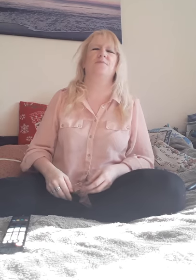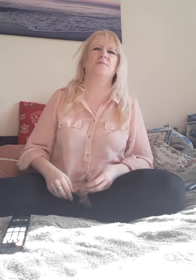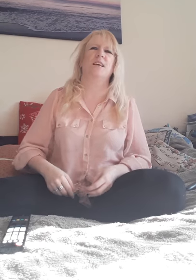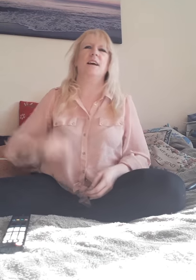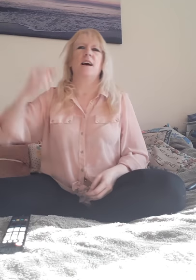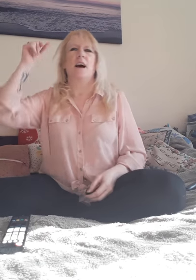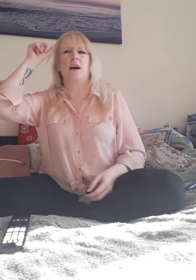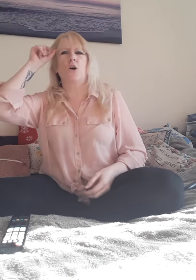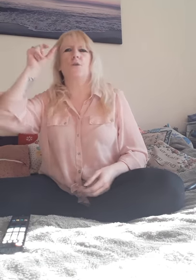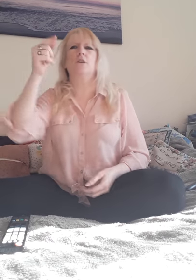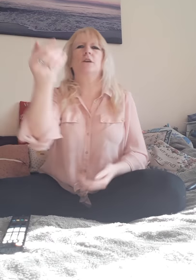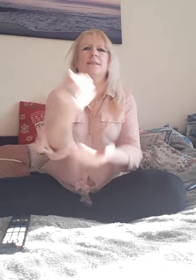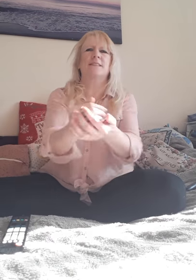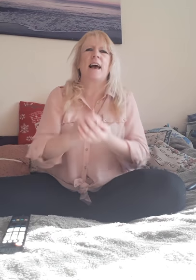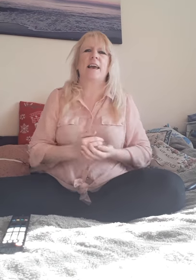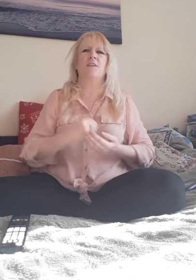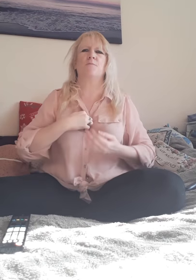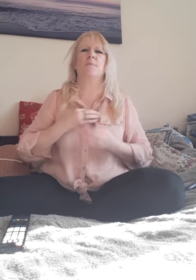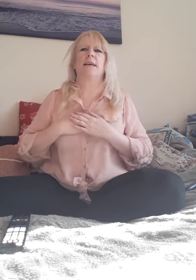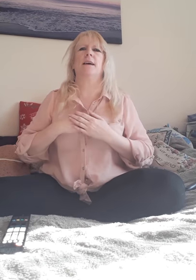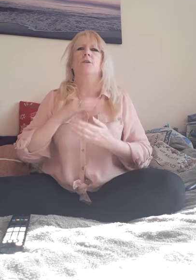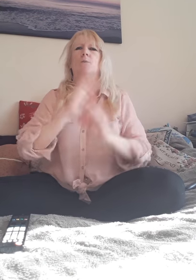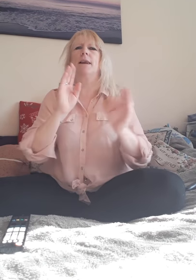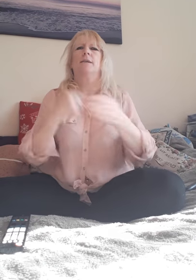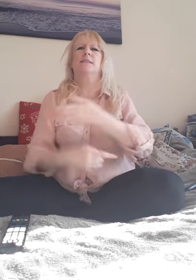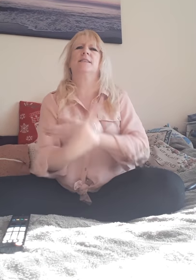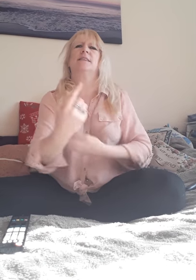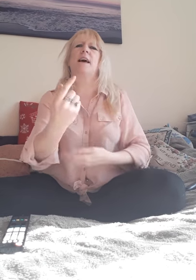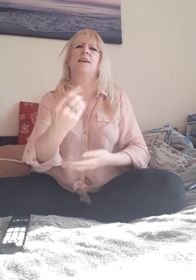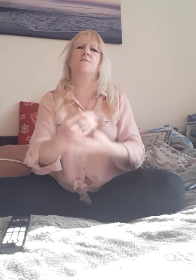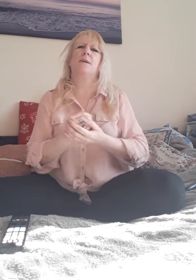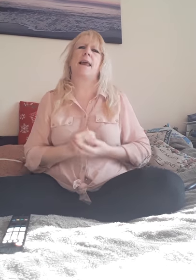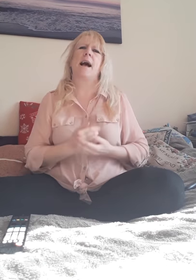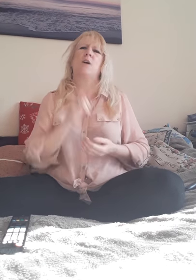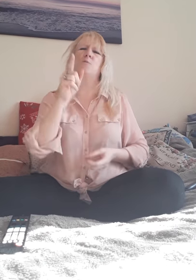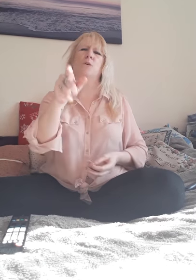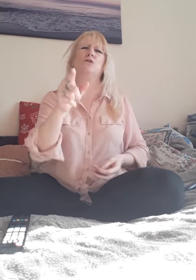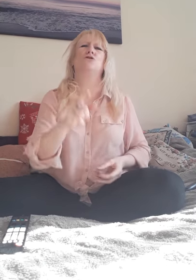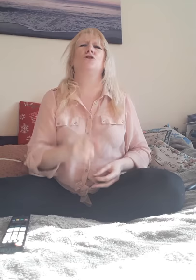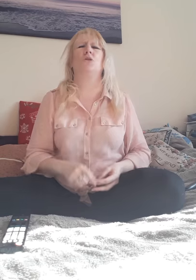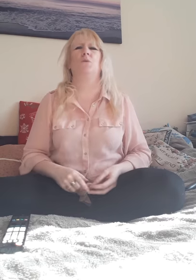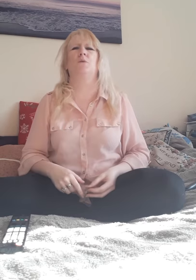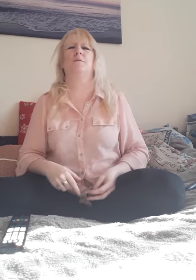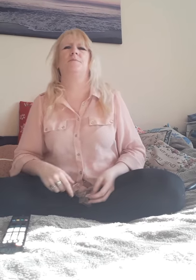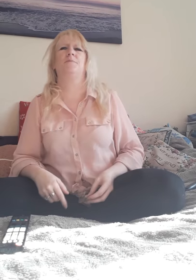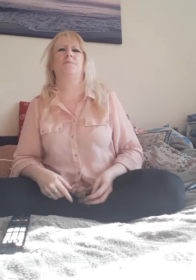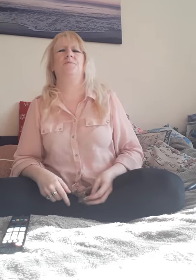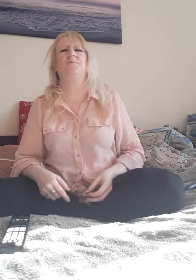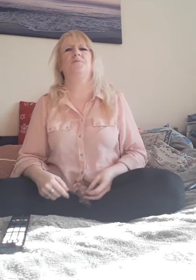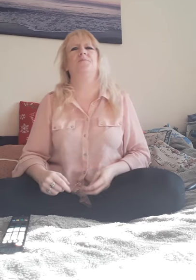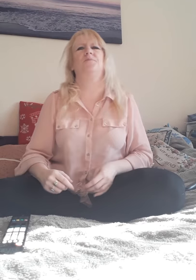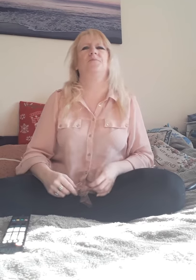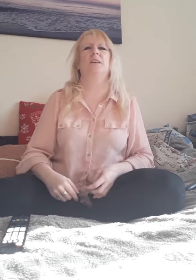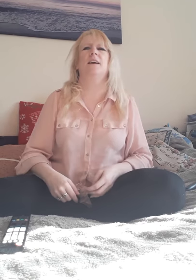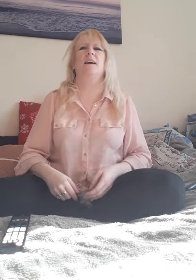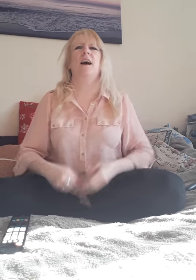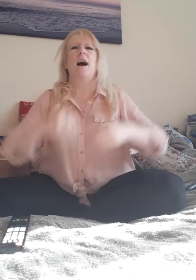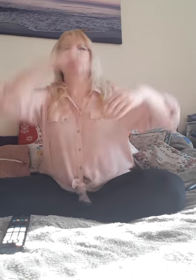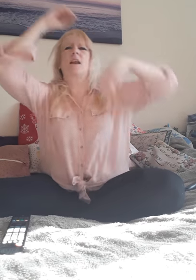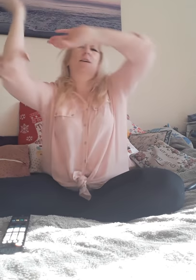I know you can save, and no one else can save, but now what are you? As long as